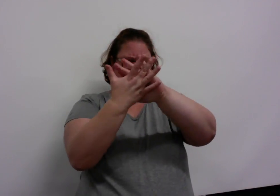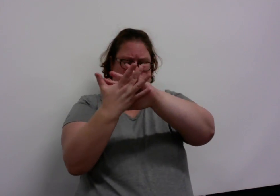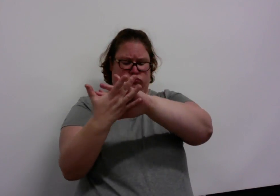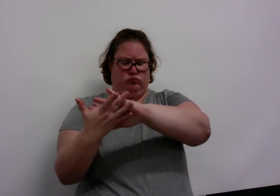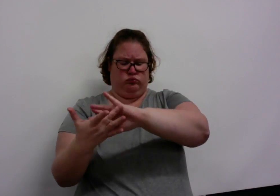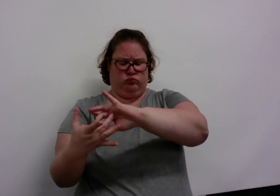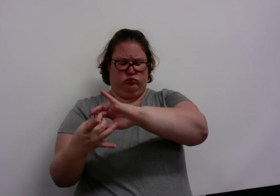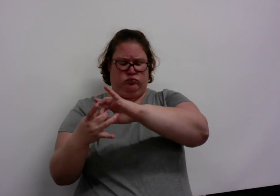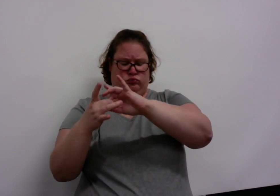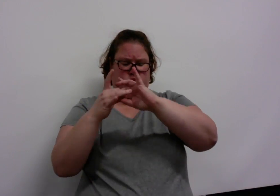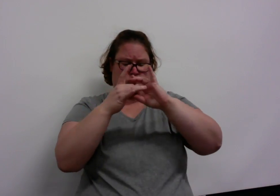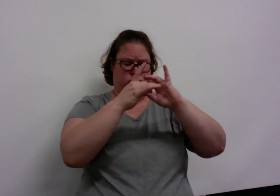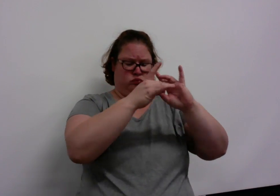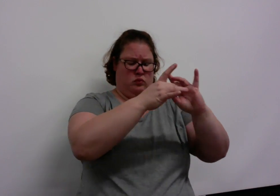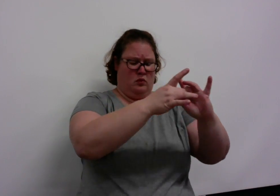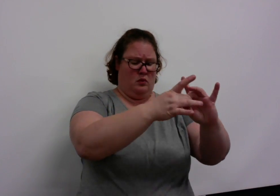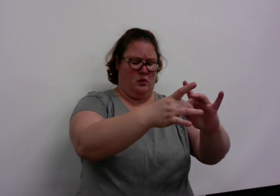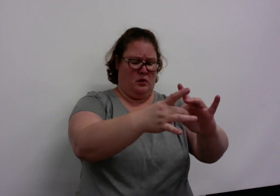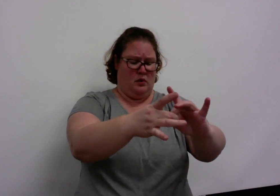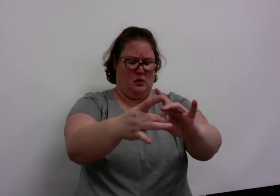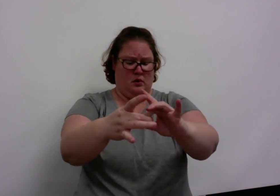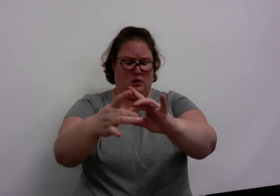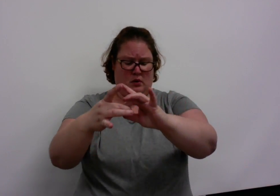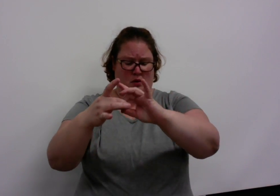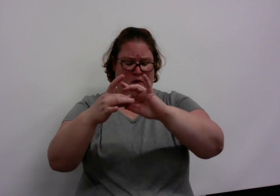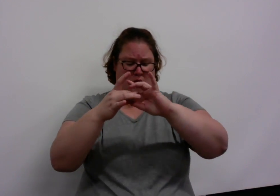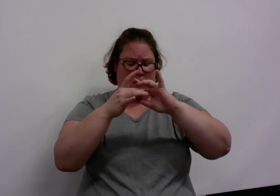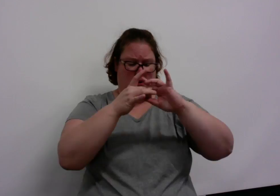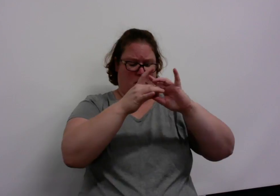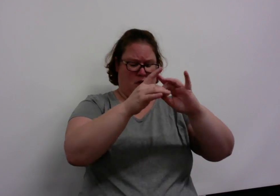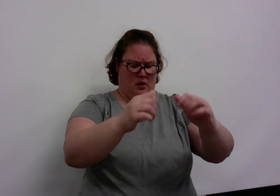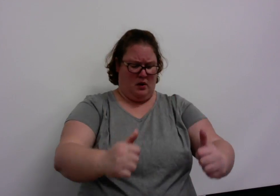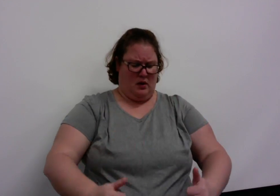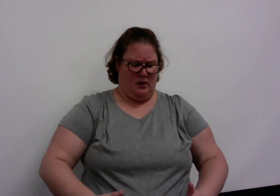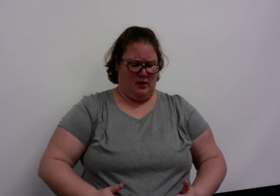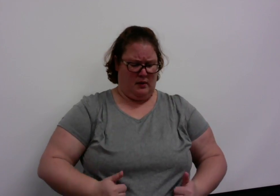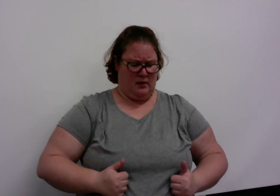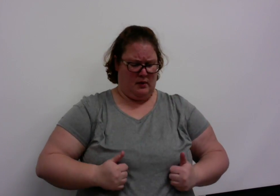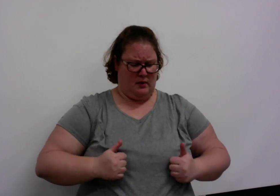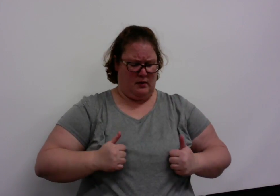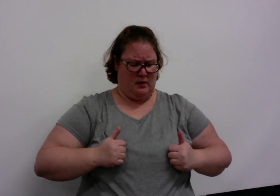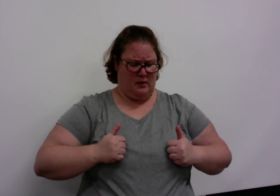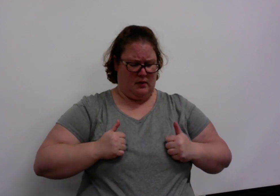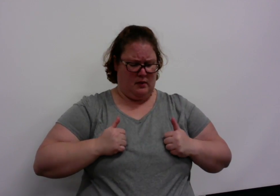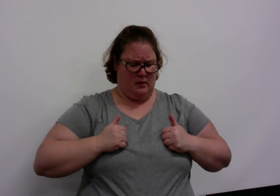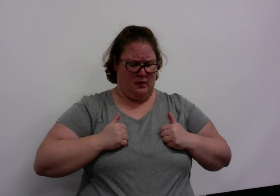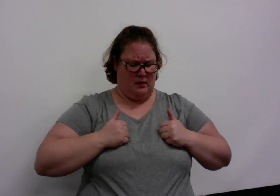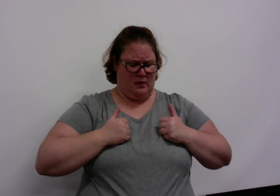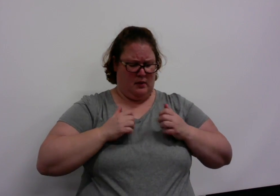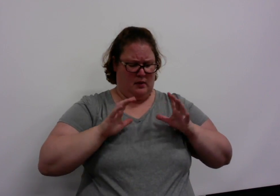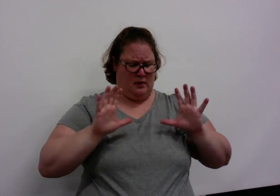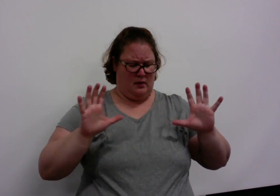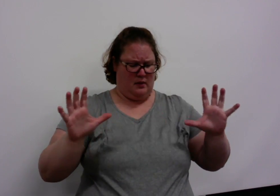in perfect harmony, with all its living things?